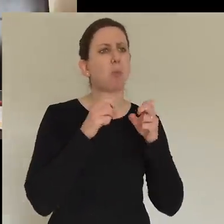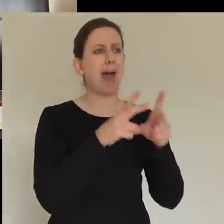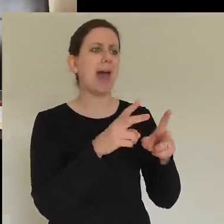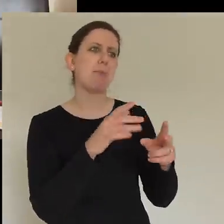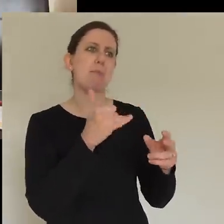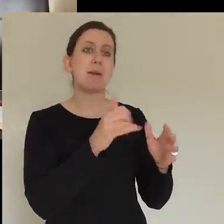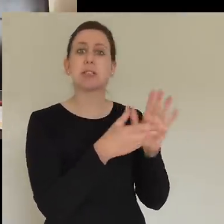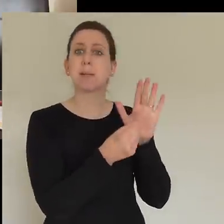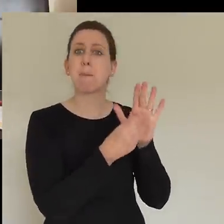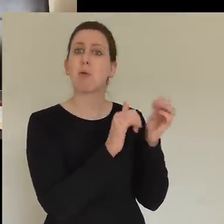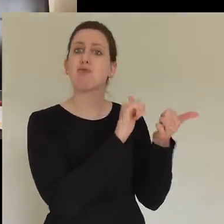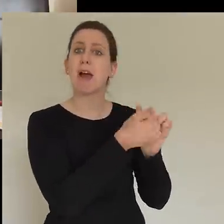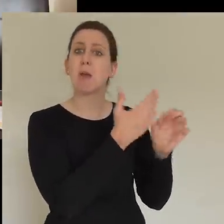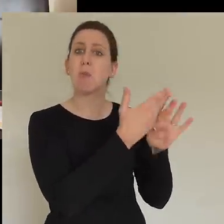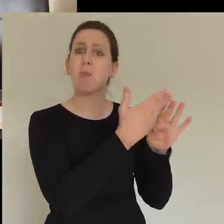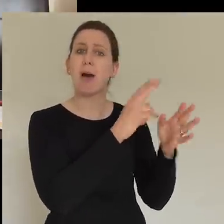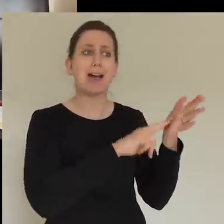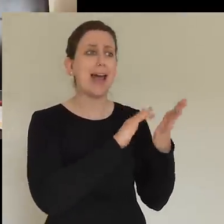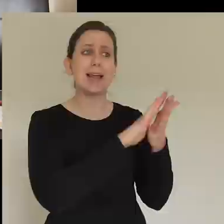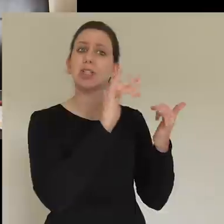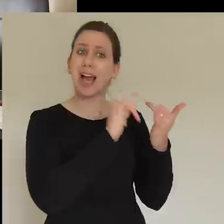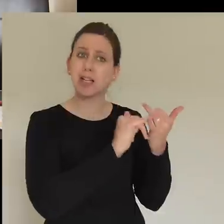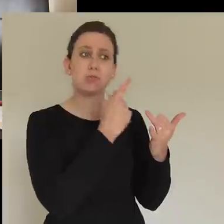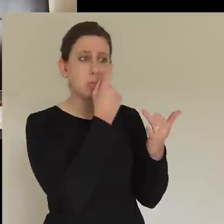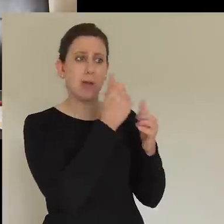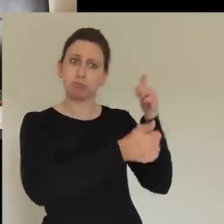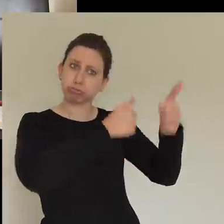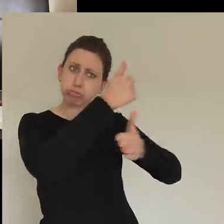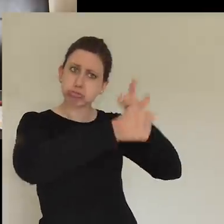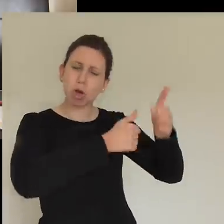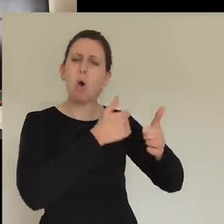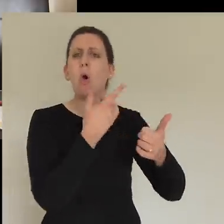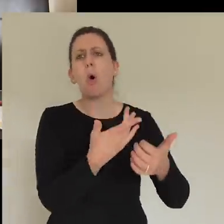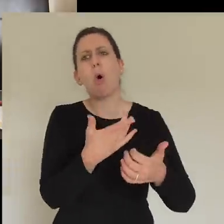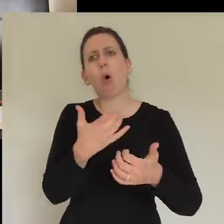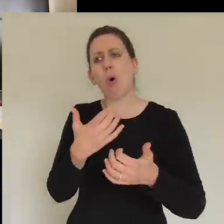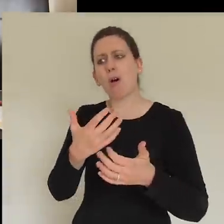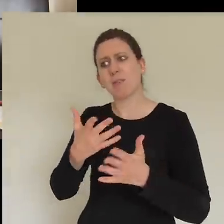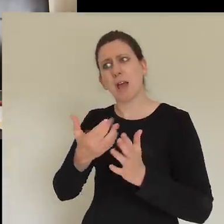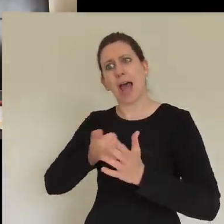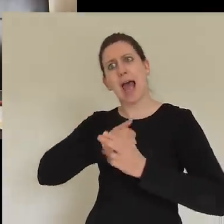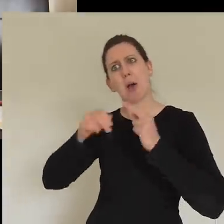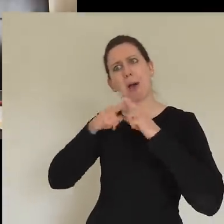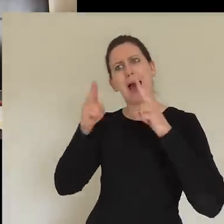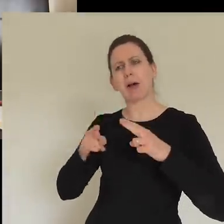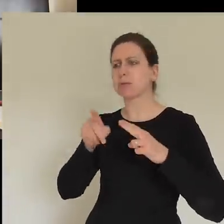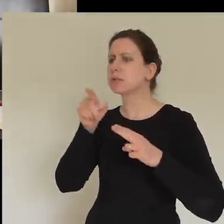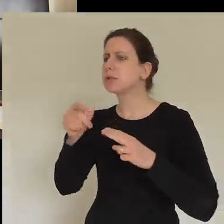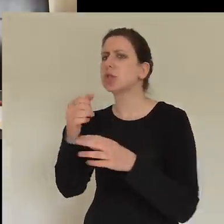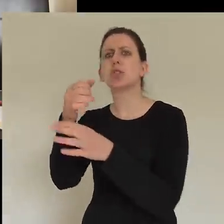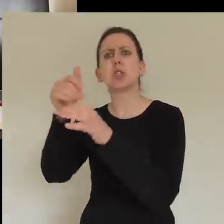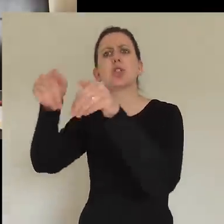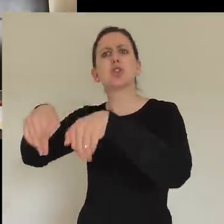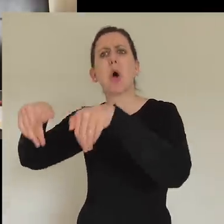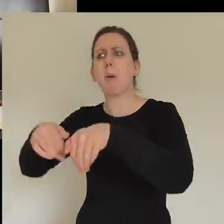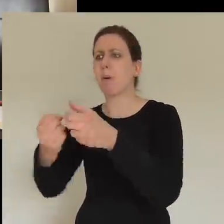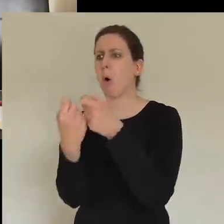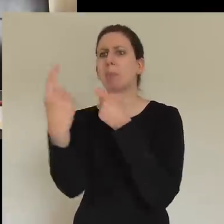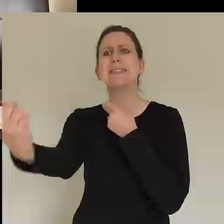delight in what they're doing. Or even the guy who runs the shop opposite. We just want to encourage him, because he's brilliant. And poor fellas, slave it away